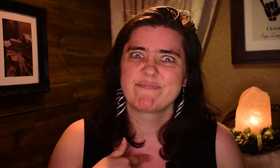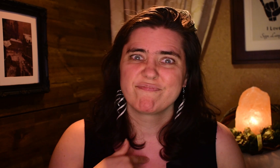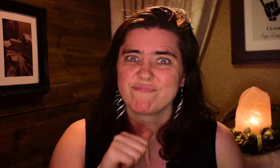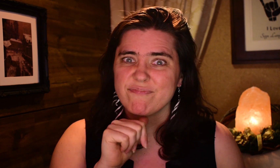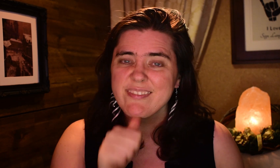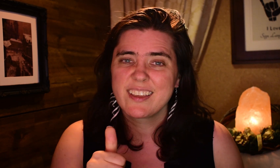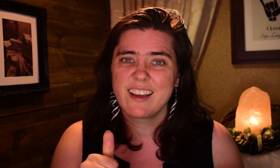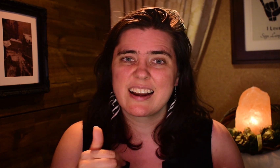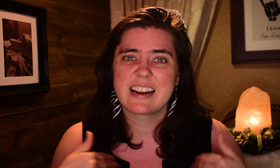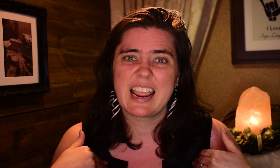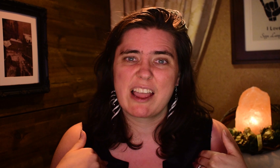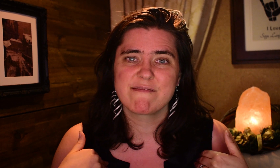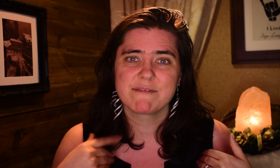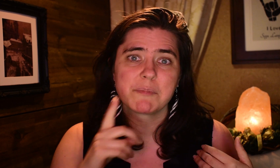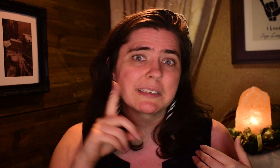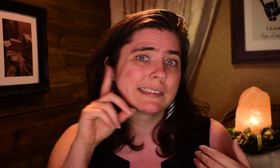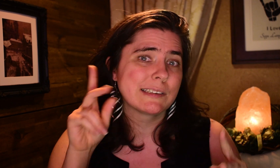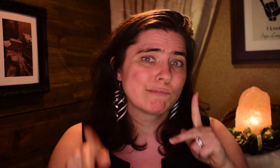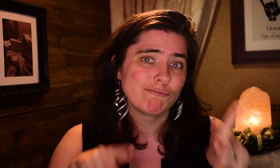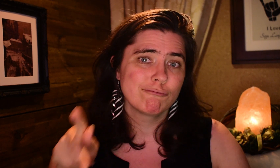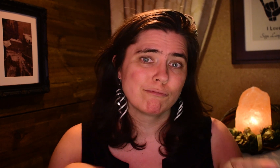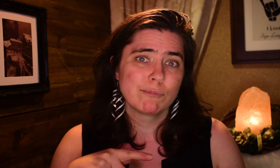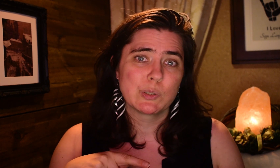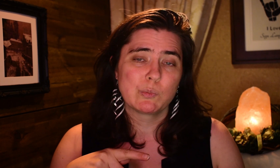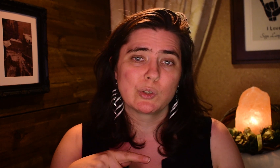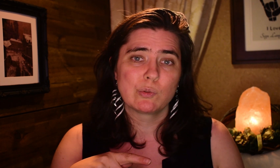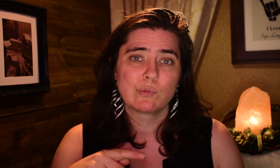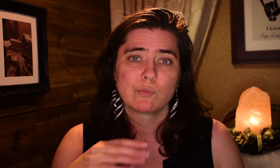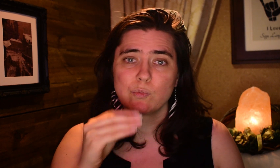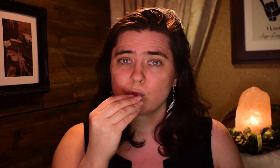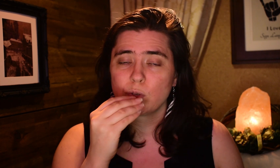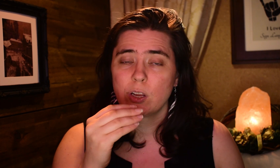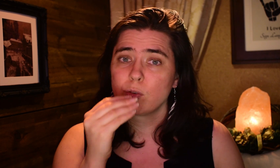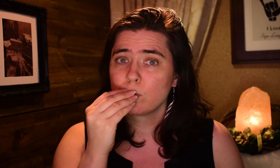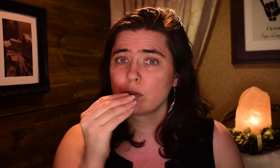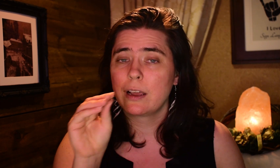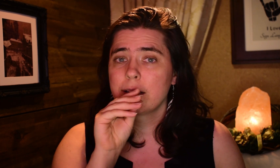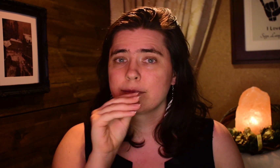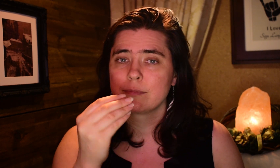I don't have deaf people who